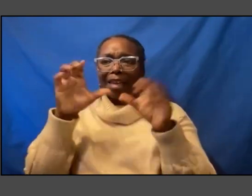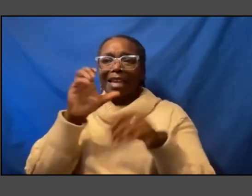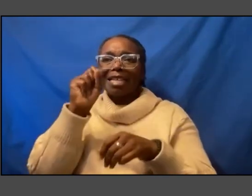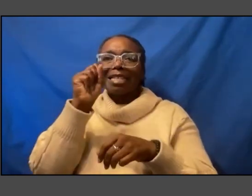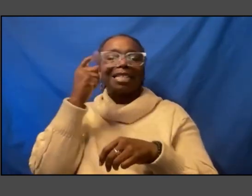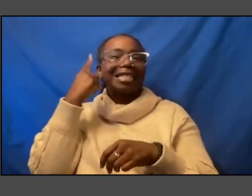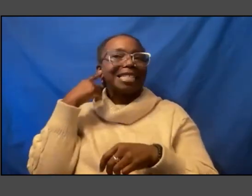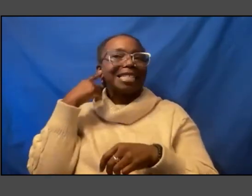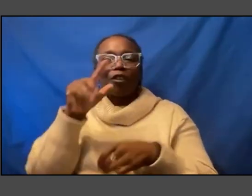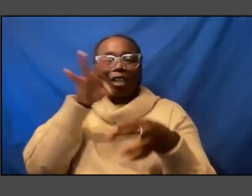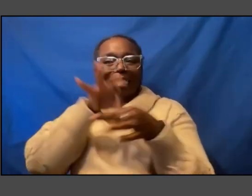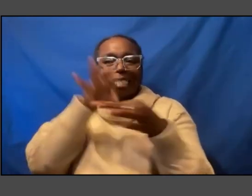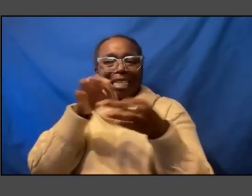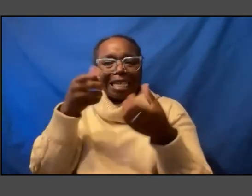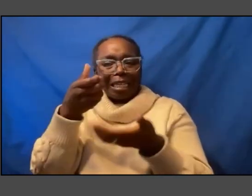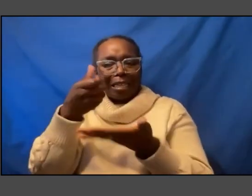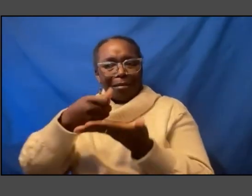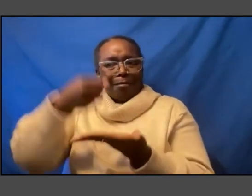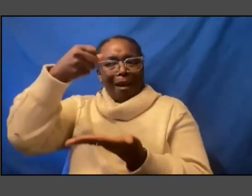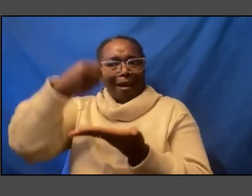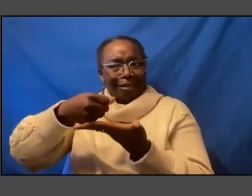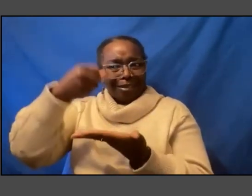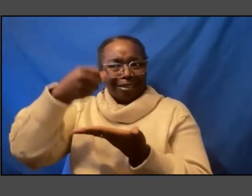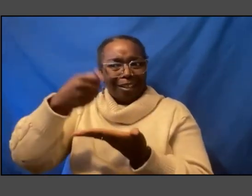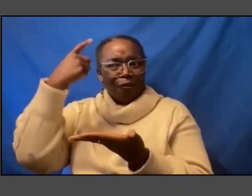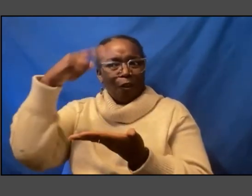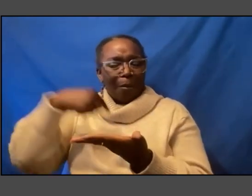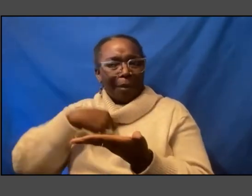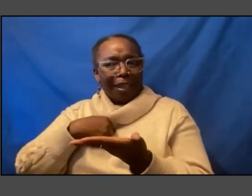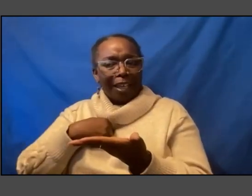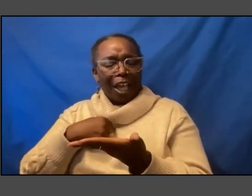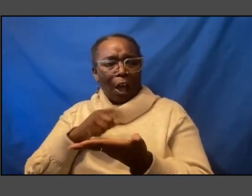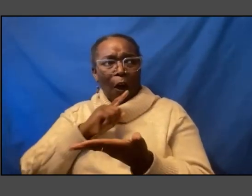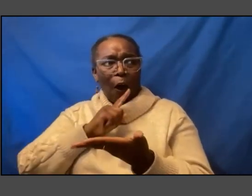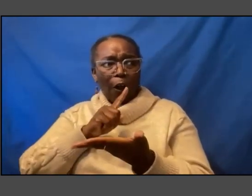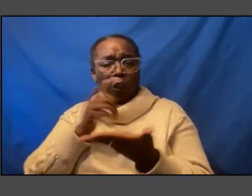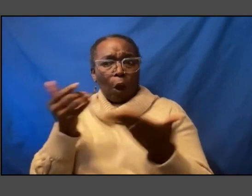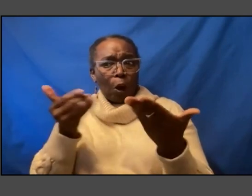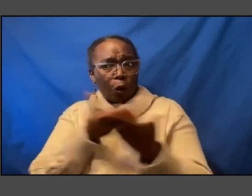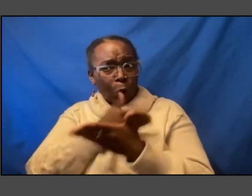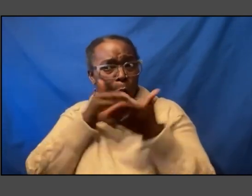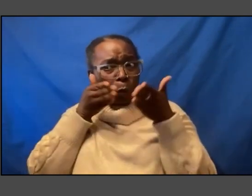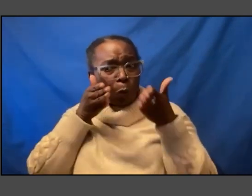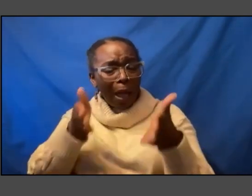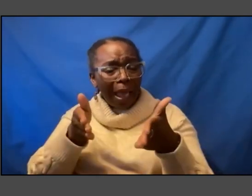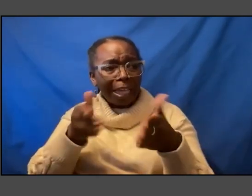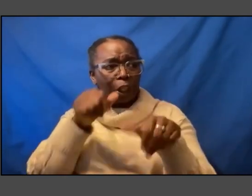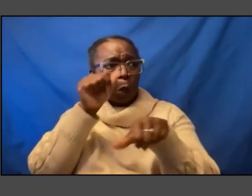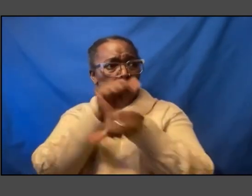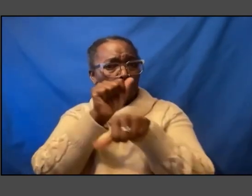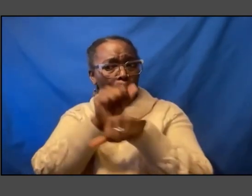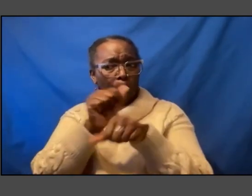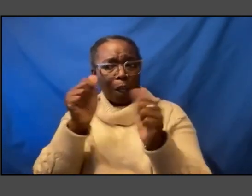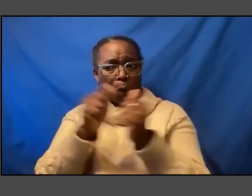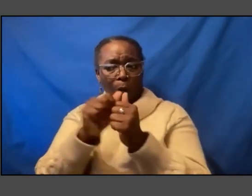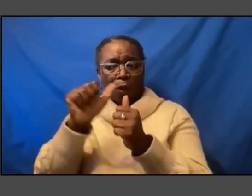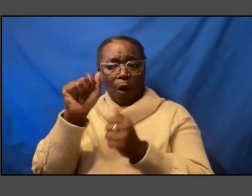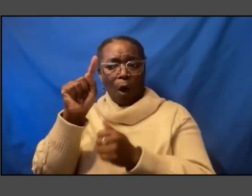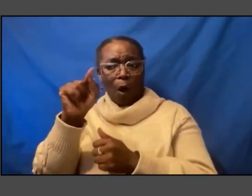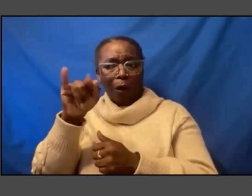for me it really is are there new ways by working with artists that they shine the light on the work we